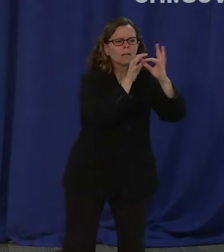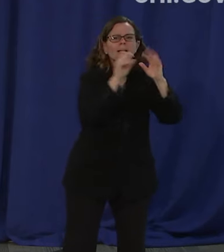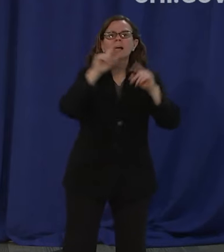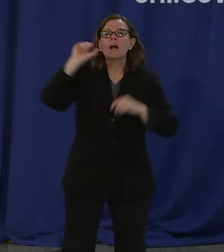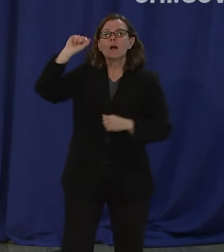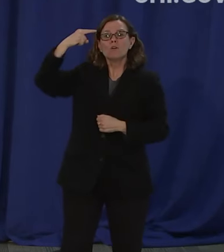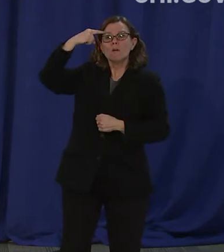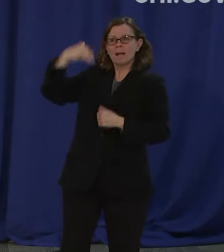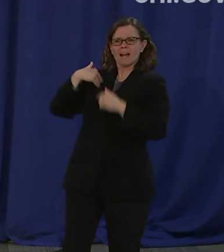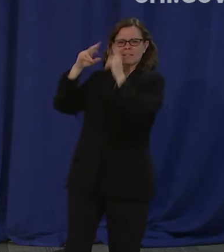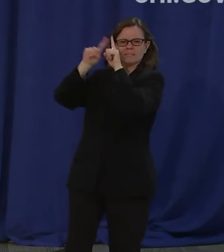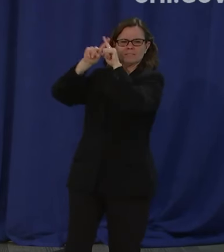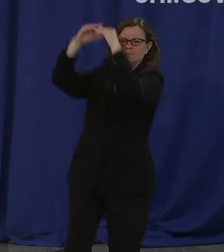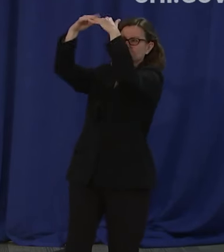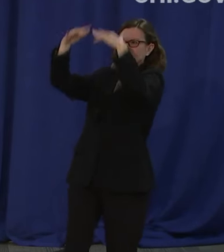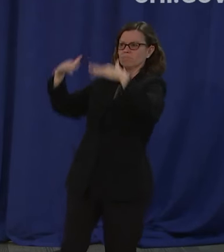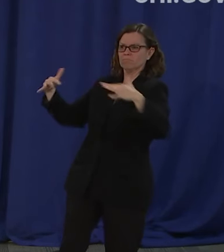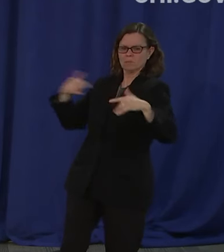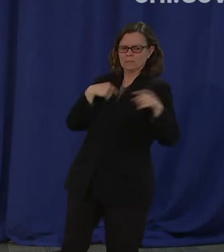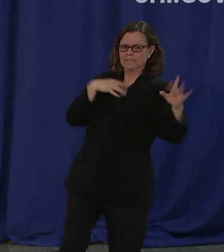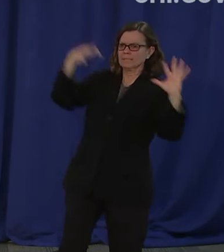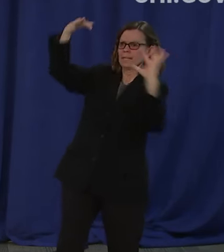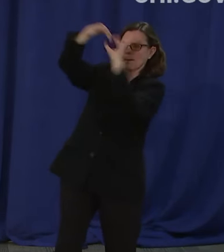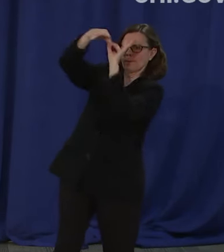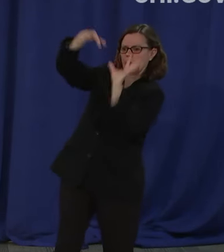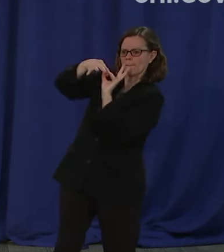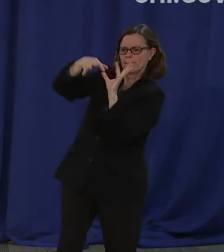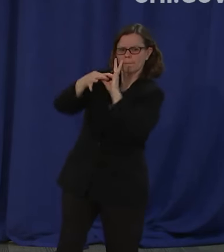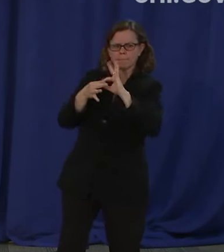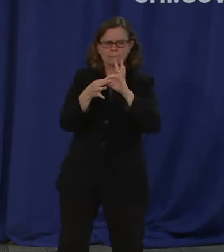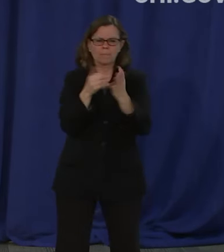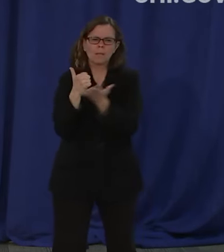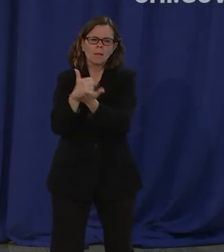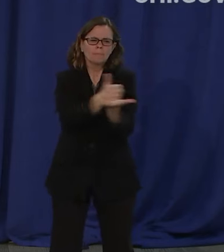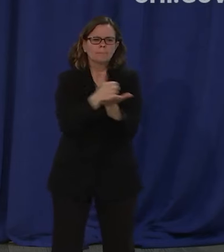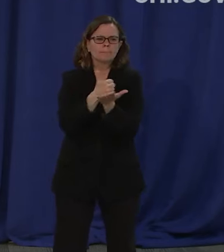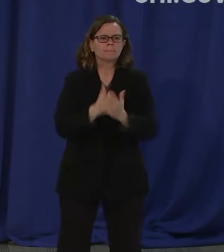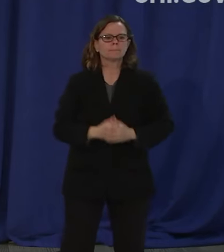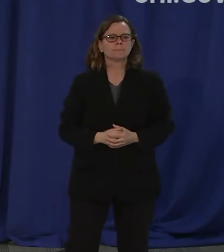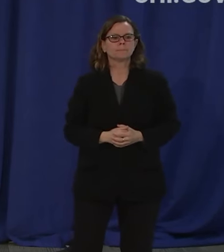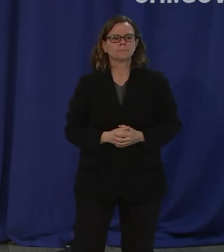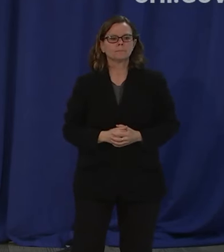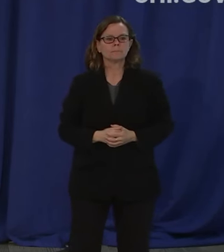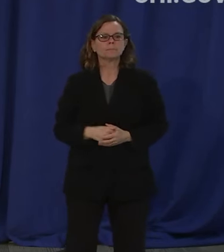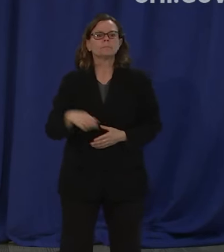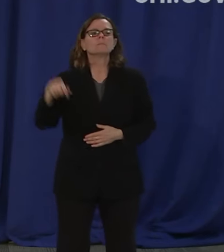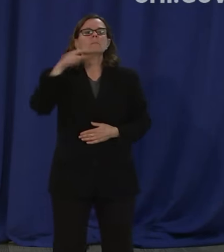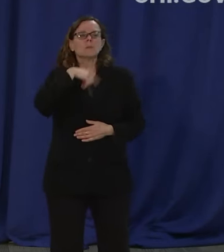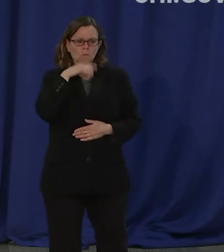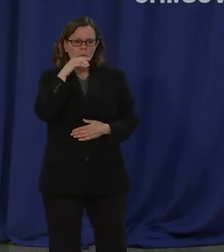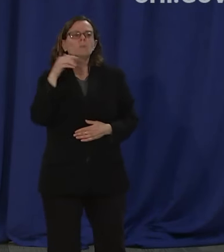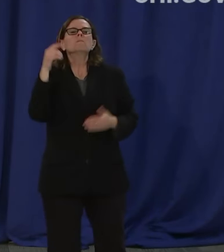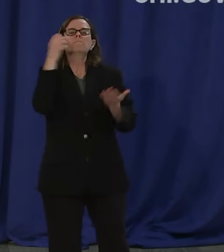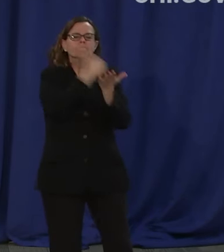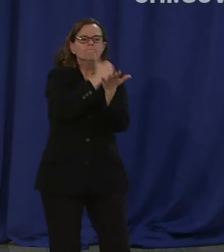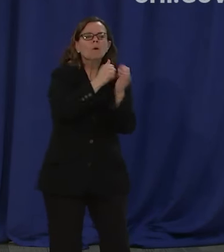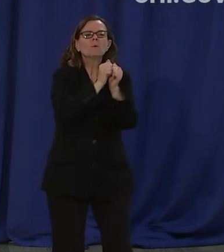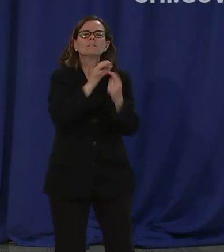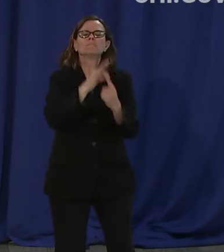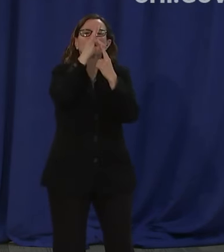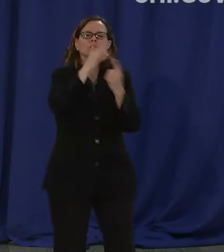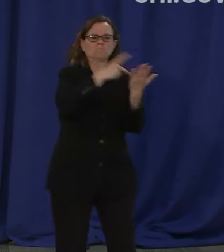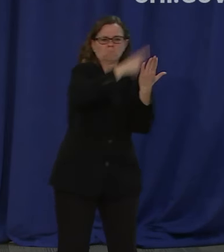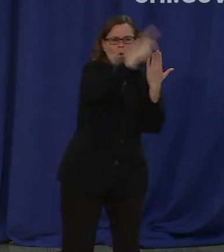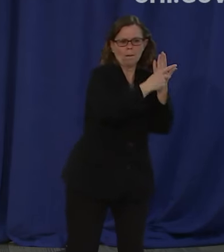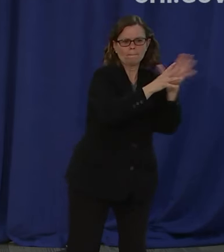Just as we prioritize stimulus and relief programs for those hardest hit from the start of this crisis, we'll be doubling down on our efforts looking